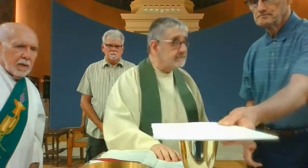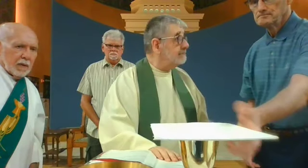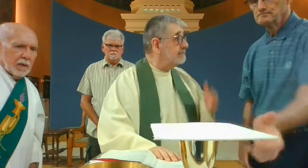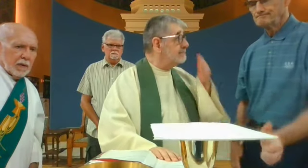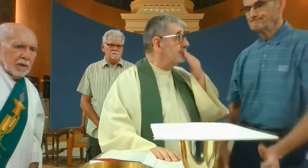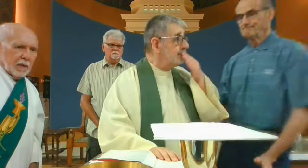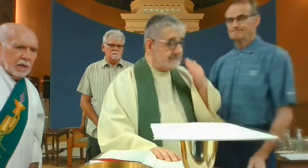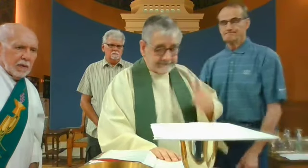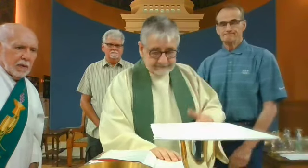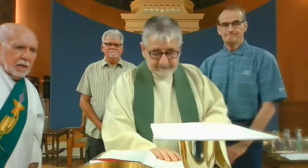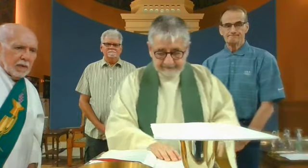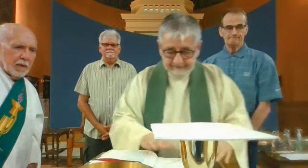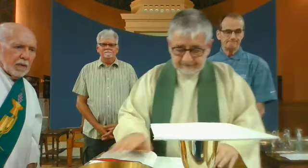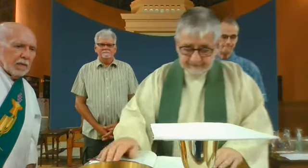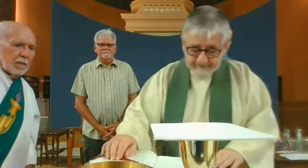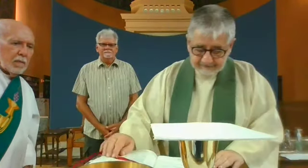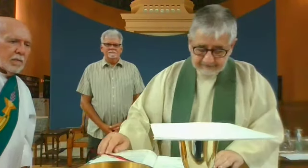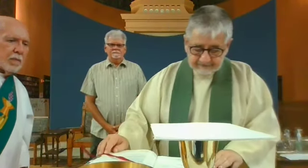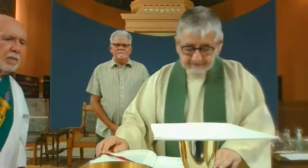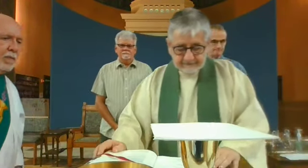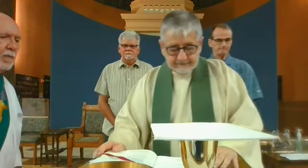Thank you. you.